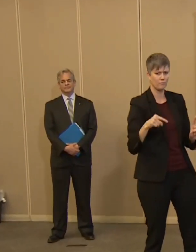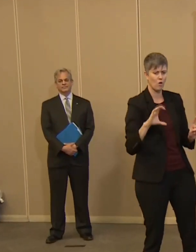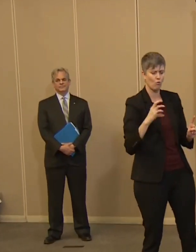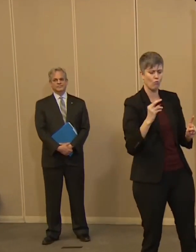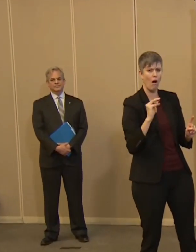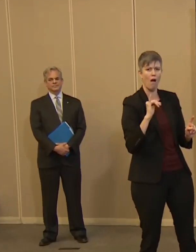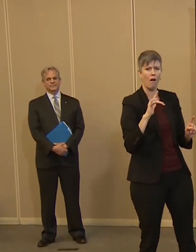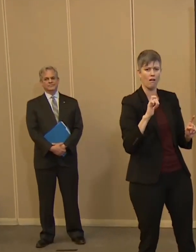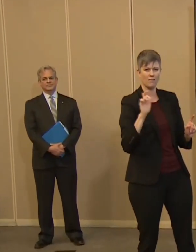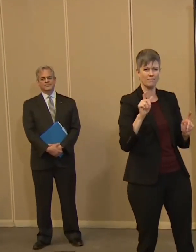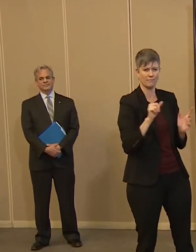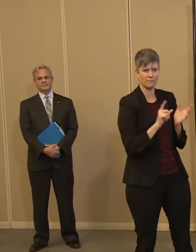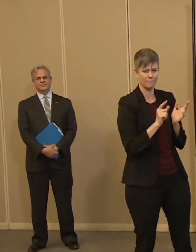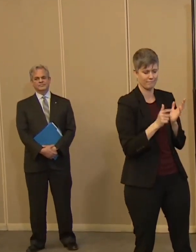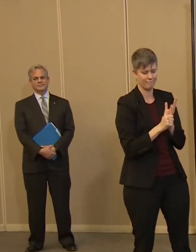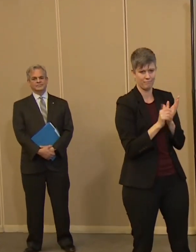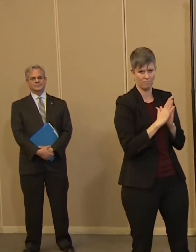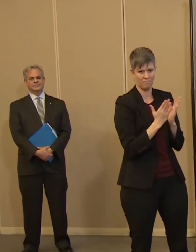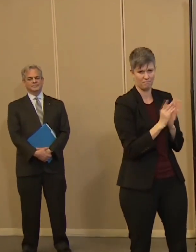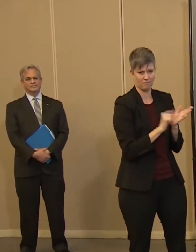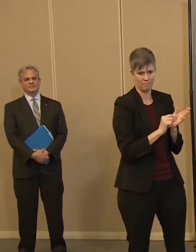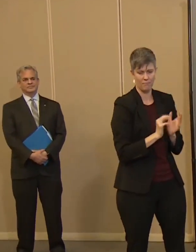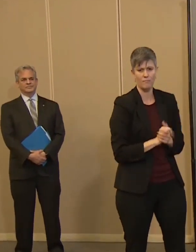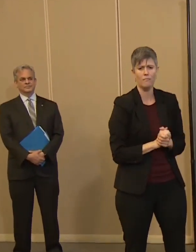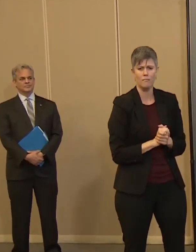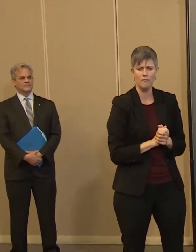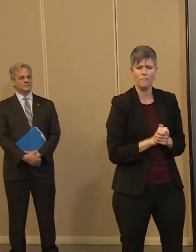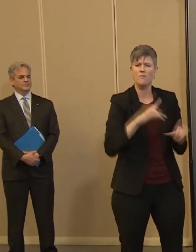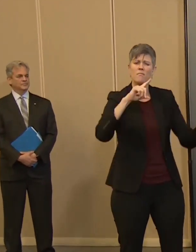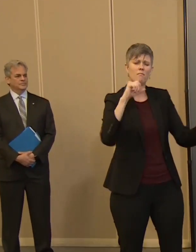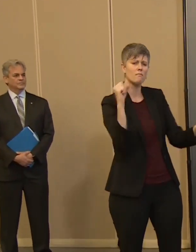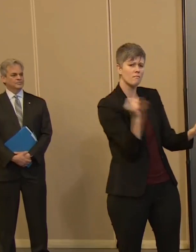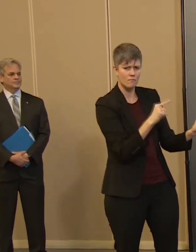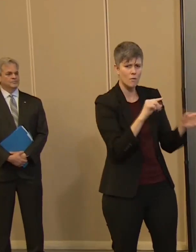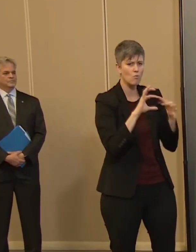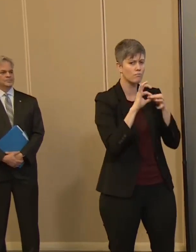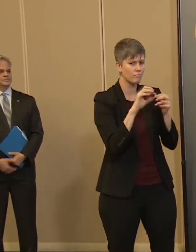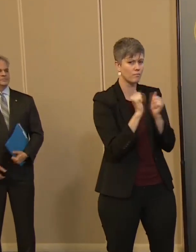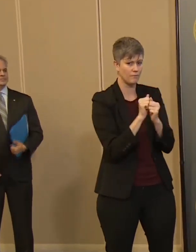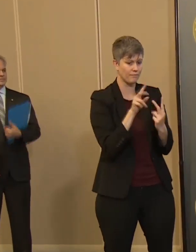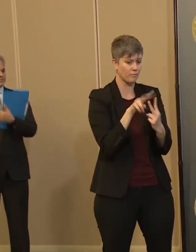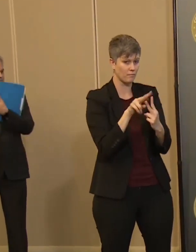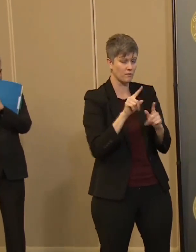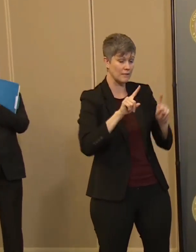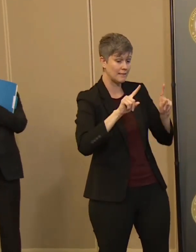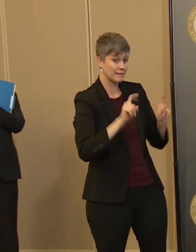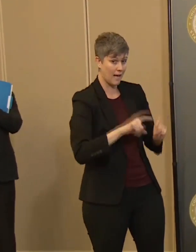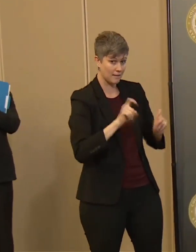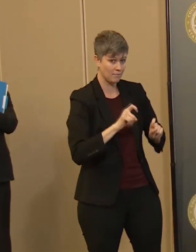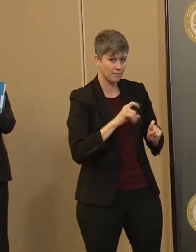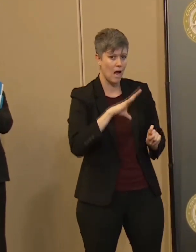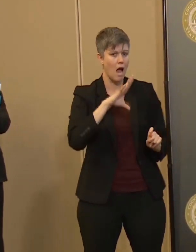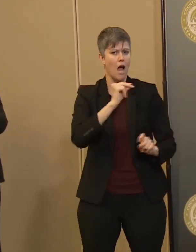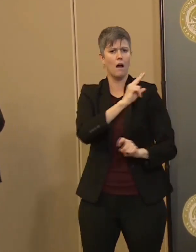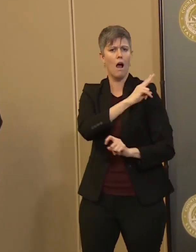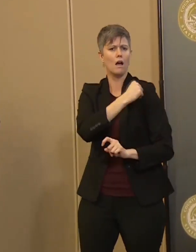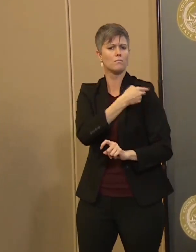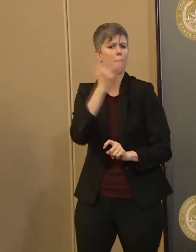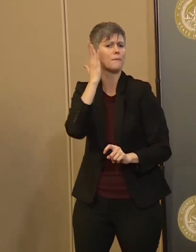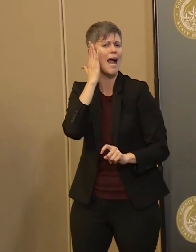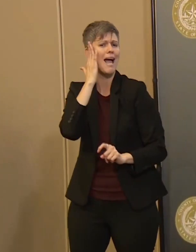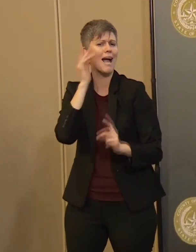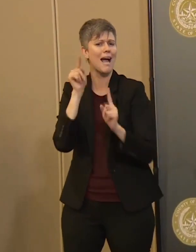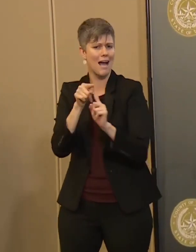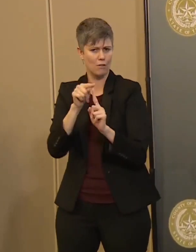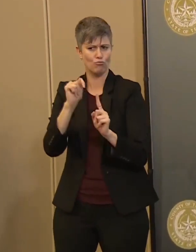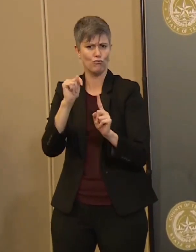News. Do we, and it's a question about both tests administered and hospital beds in both Travis and Williamson County.